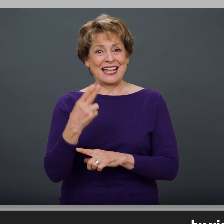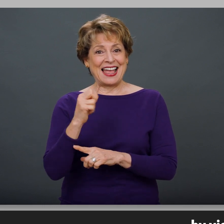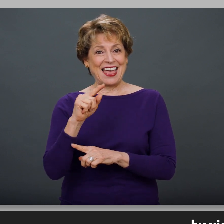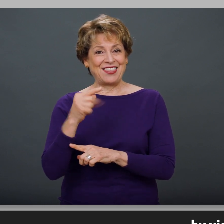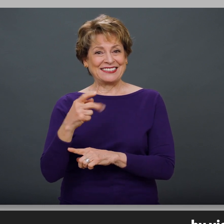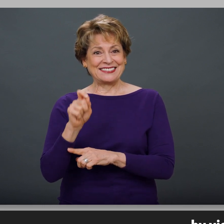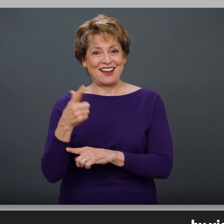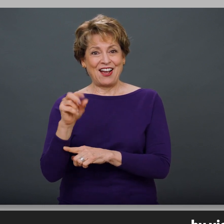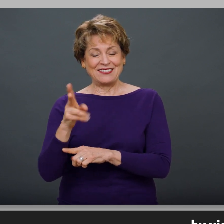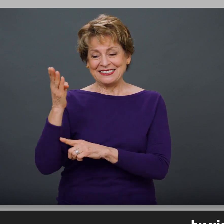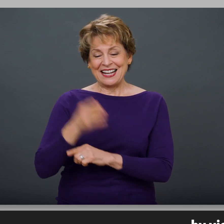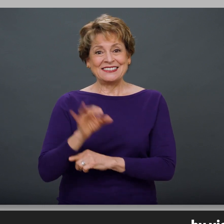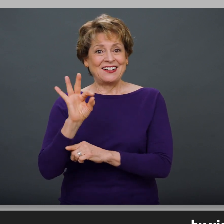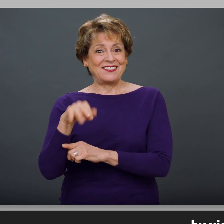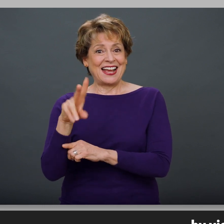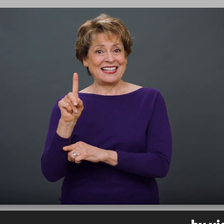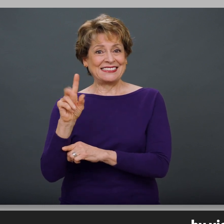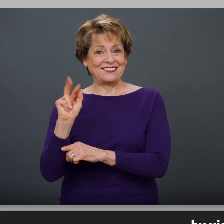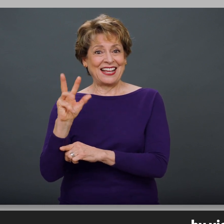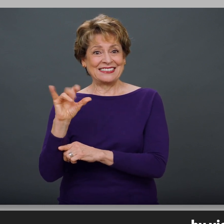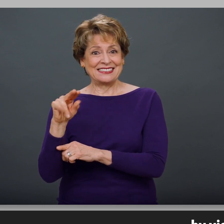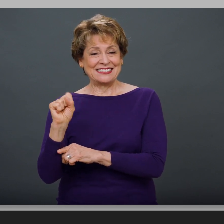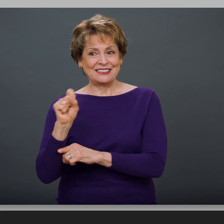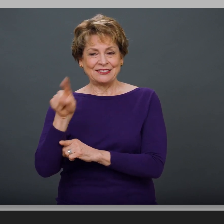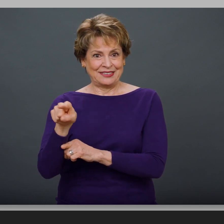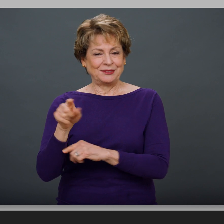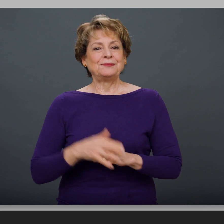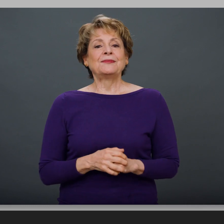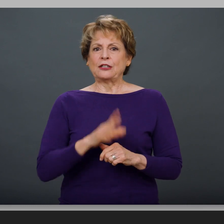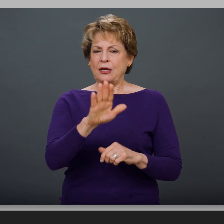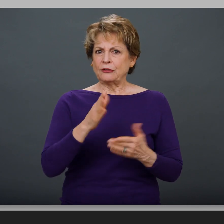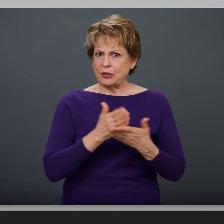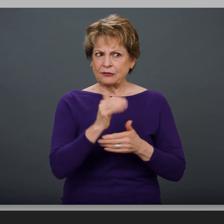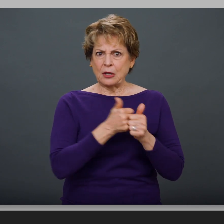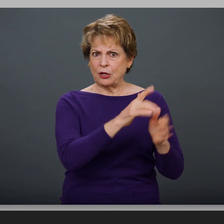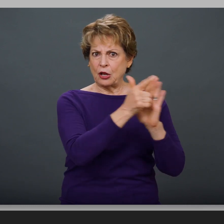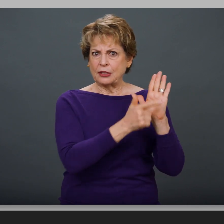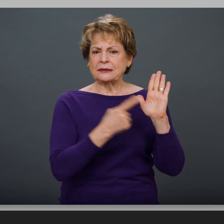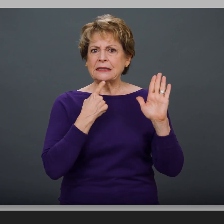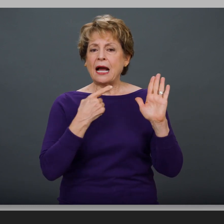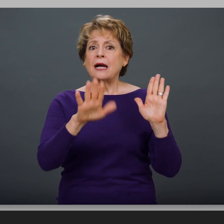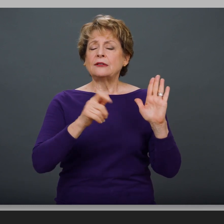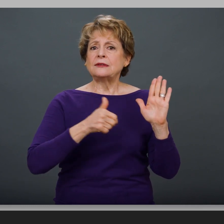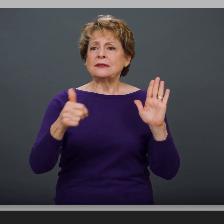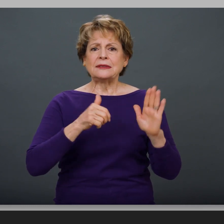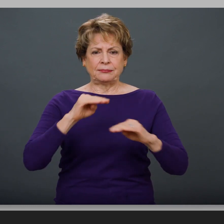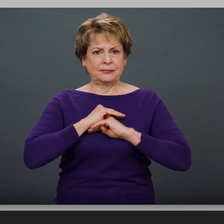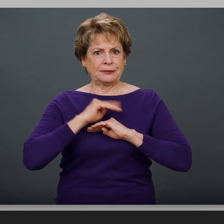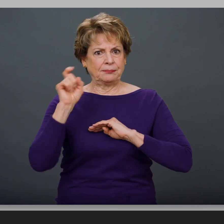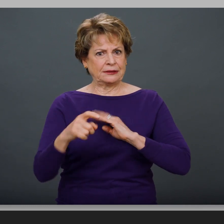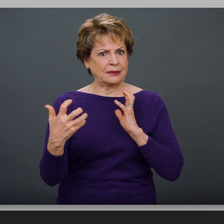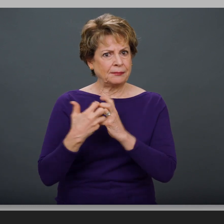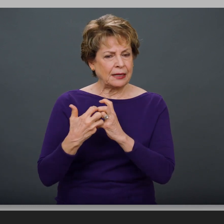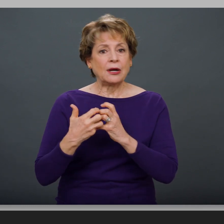azhealth.gov slash findvaccines to locate a provider near you. It is your right